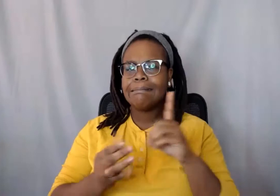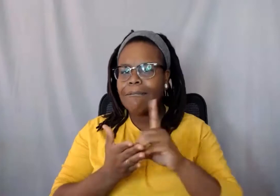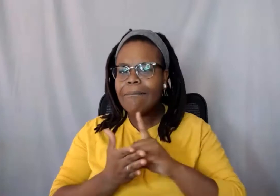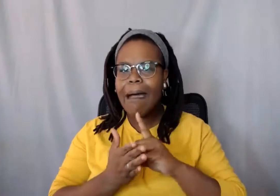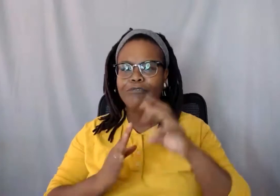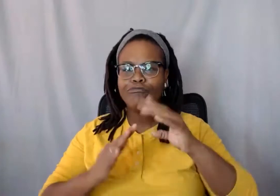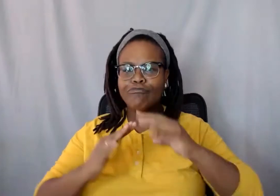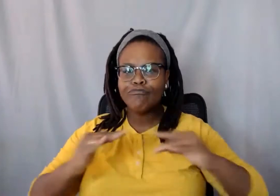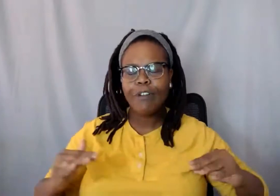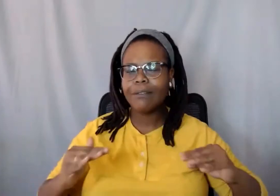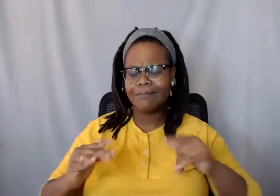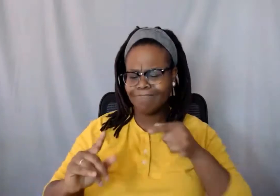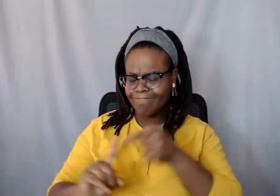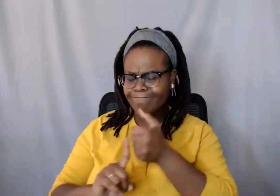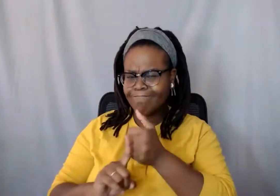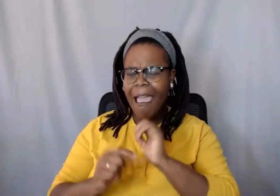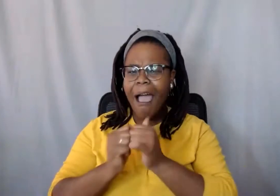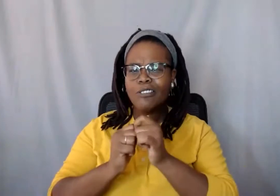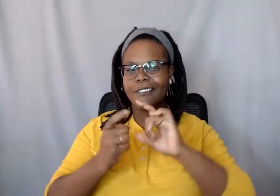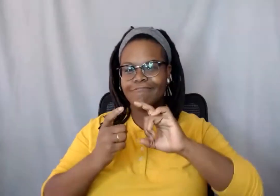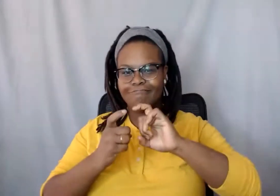changed in your community, or even here studying at RIT?